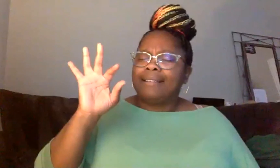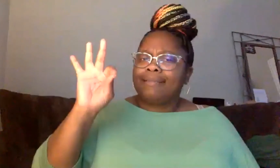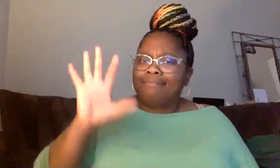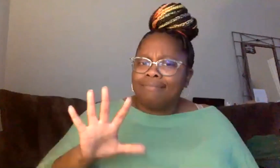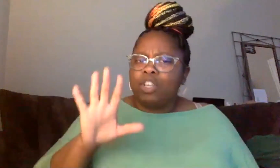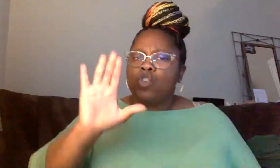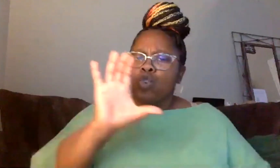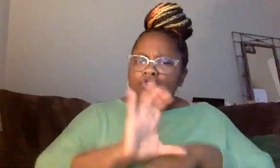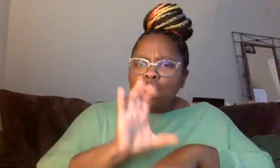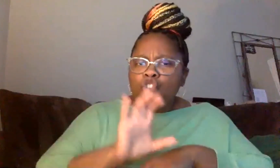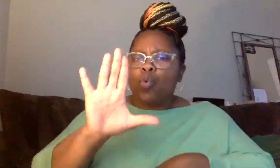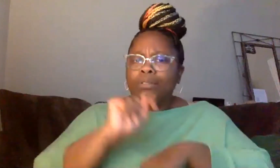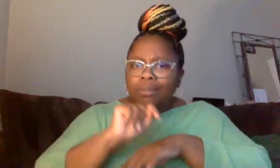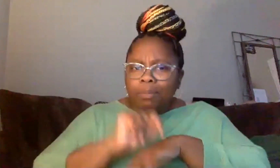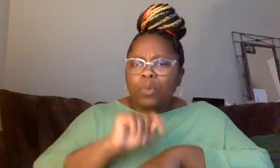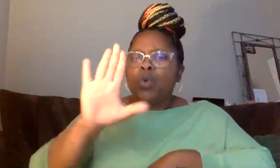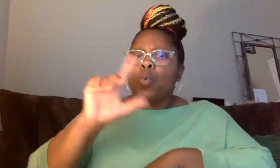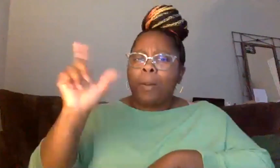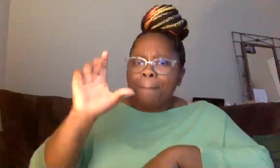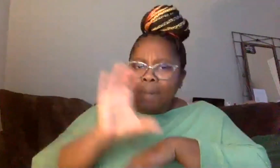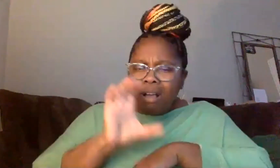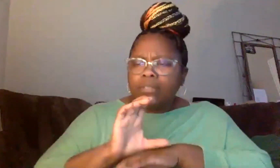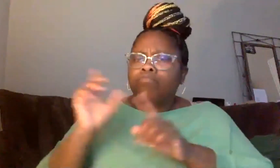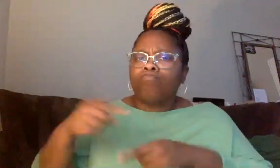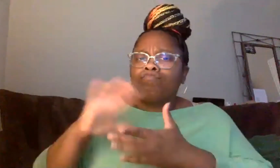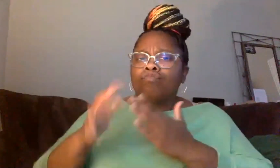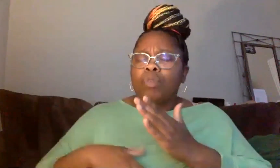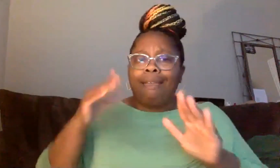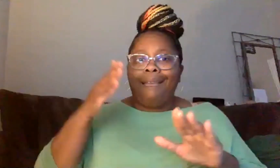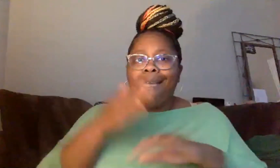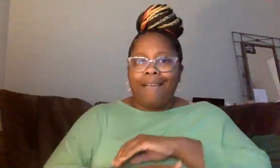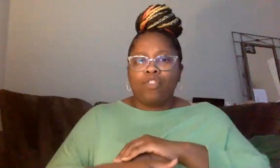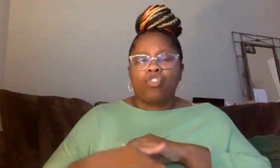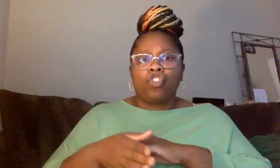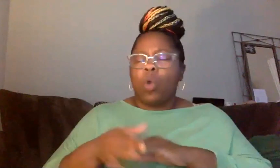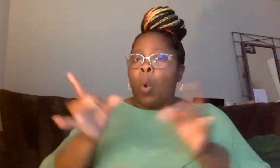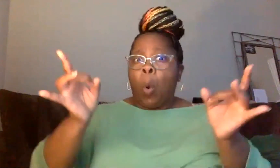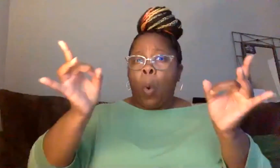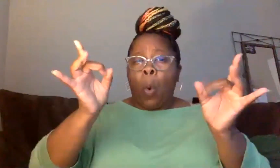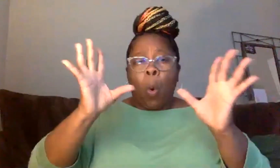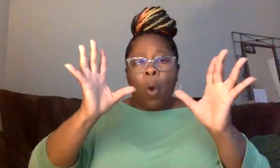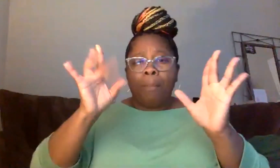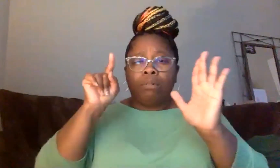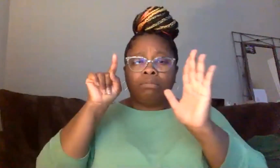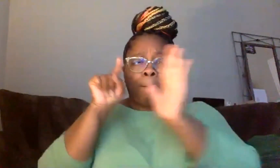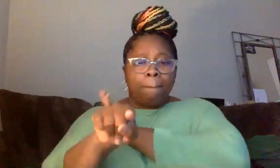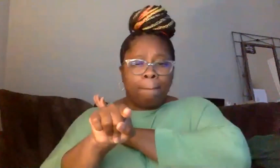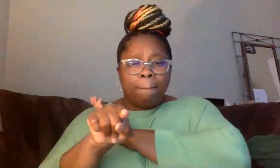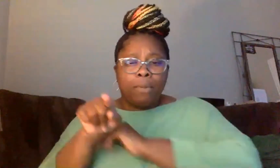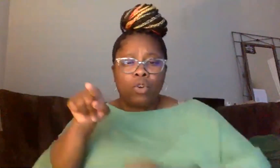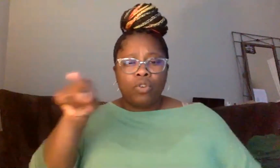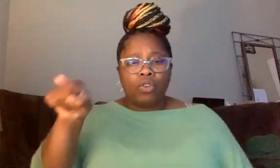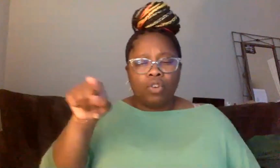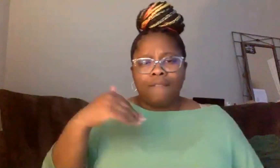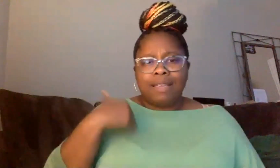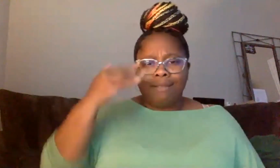your synagogues and your mosques over the weekend after the killing, after the horrible killing of a, of a, a, a